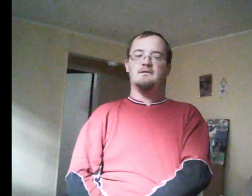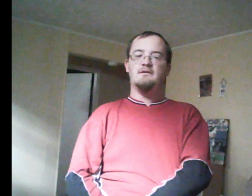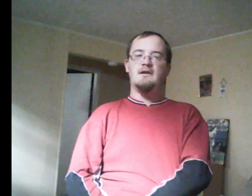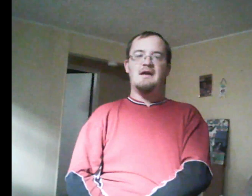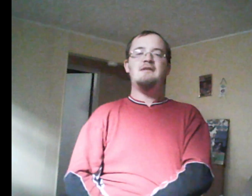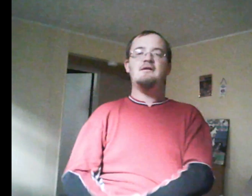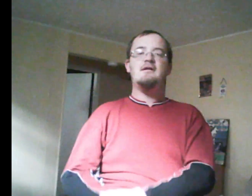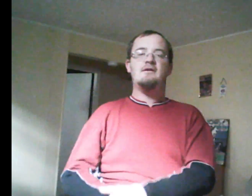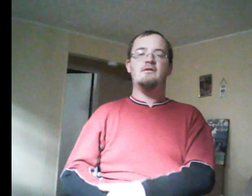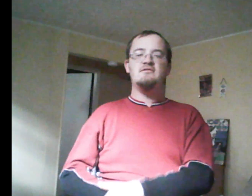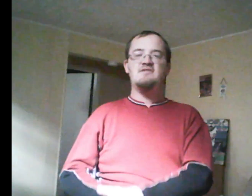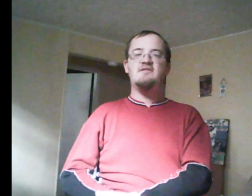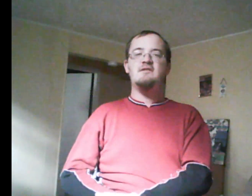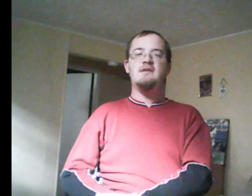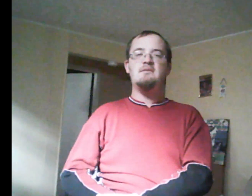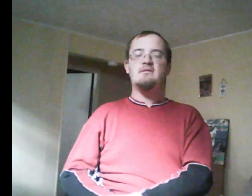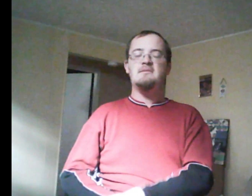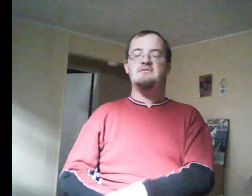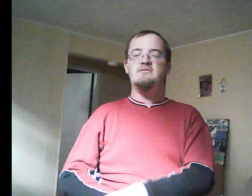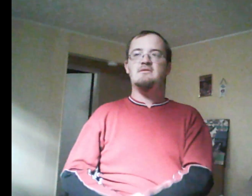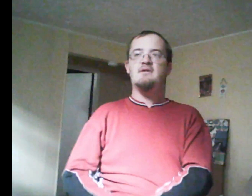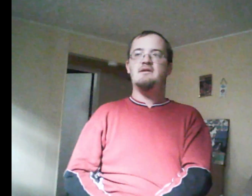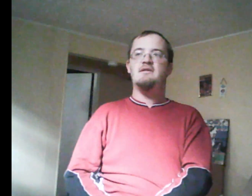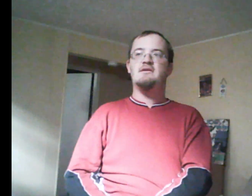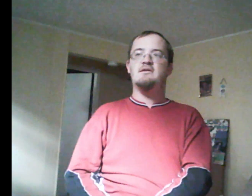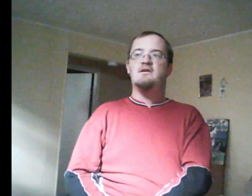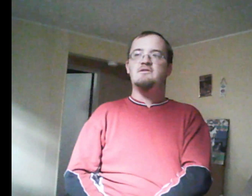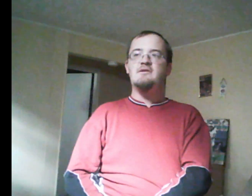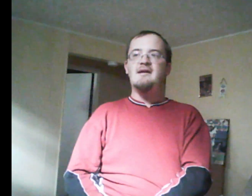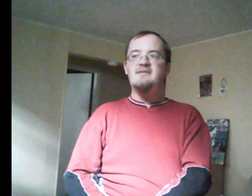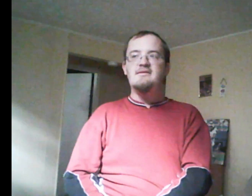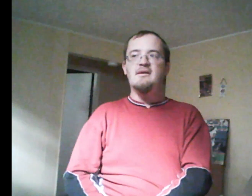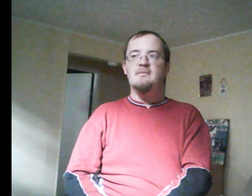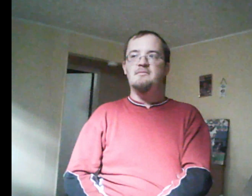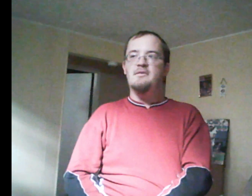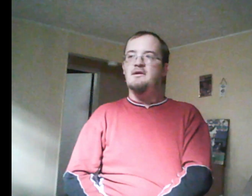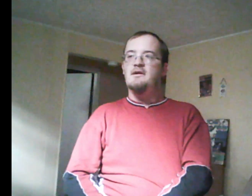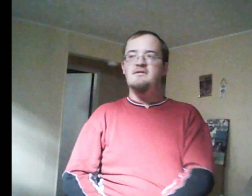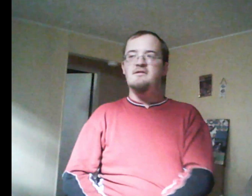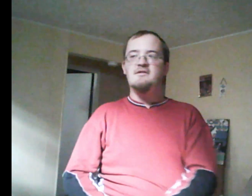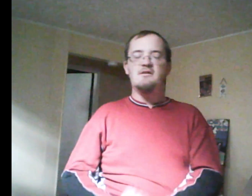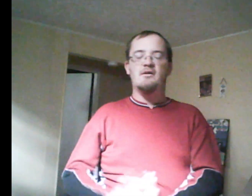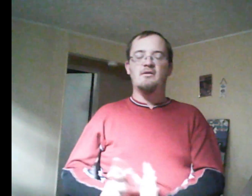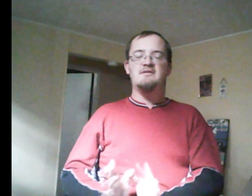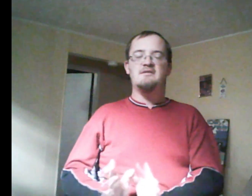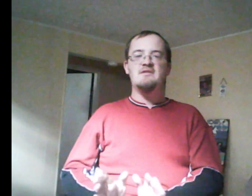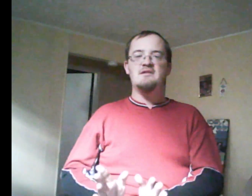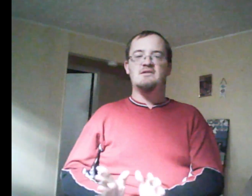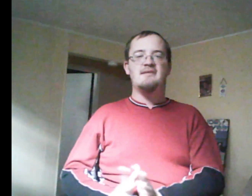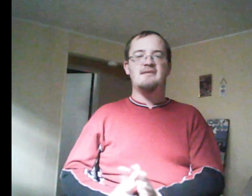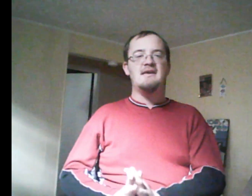Hey there, how there, ho there, it's Gutterdabbing welcoming to another Degrassiism. Of course, this is a whole lot different than Degrassi